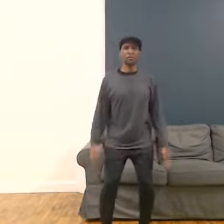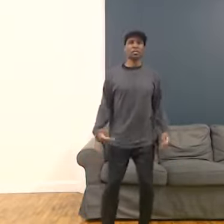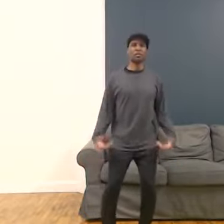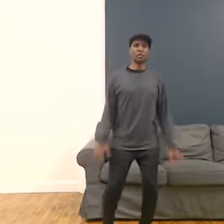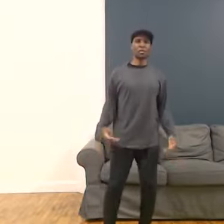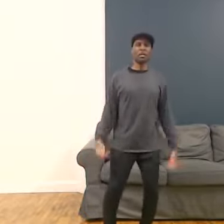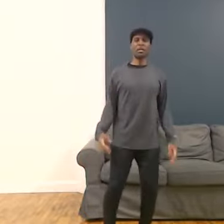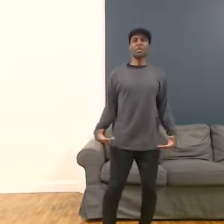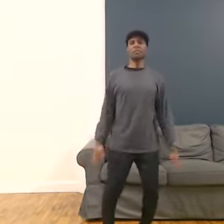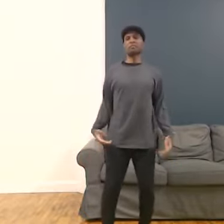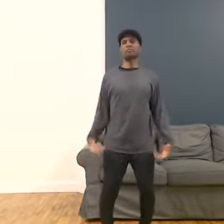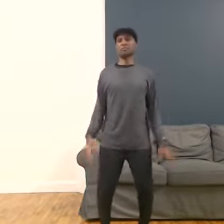it could be a yawn.